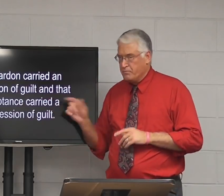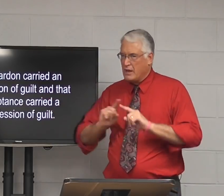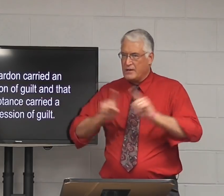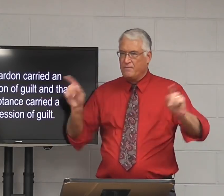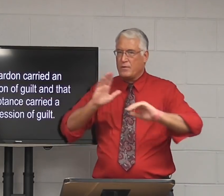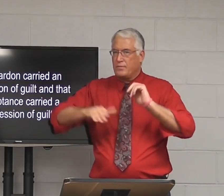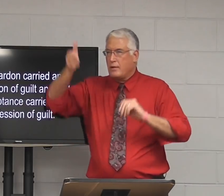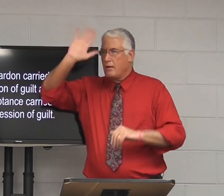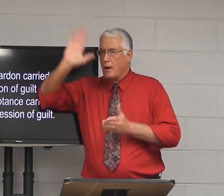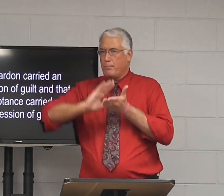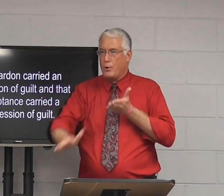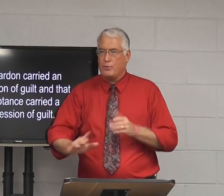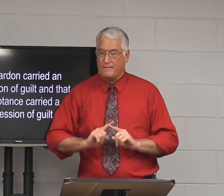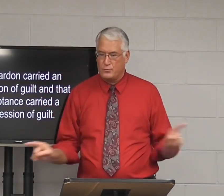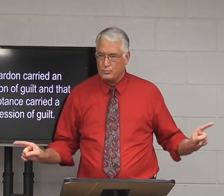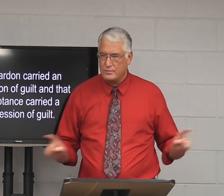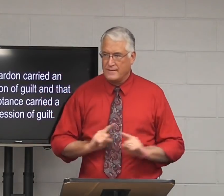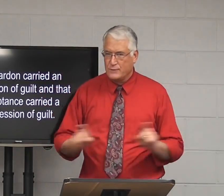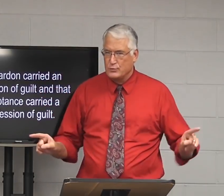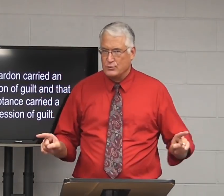It's different than God's forgiveness, though.